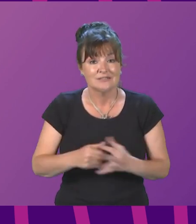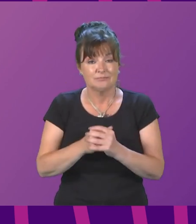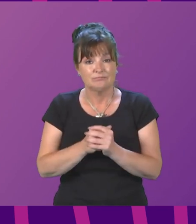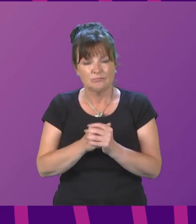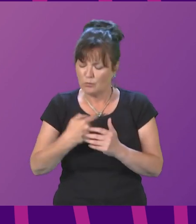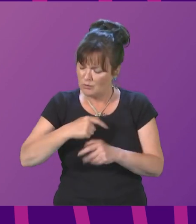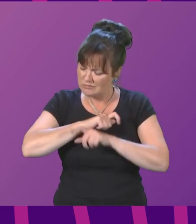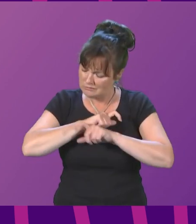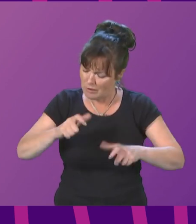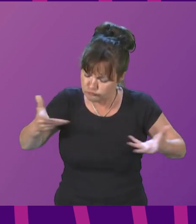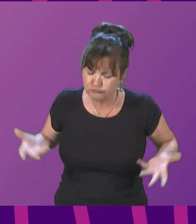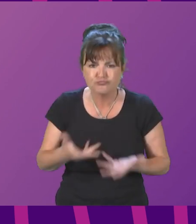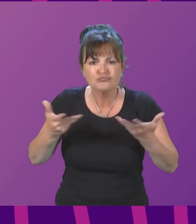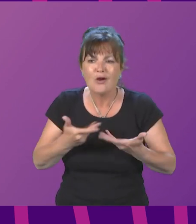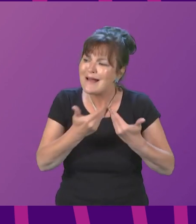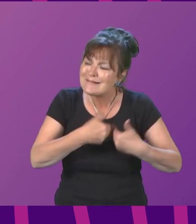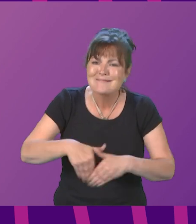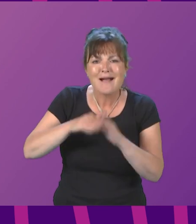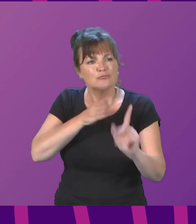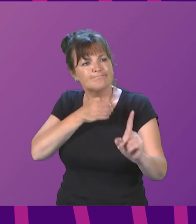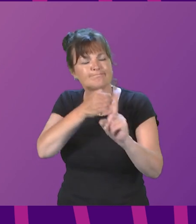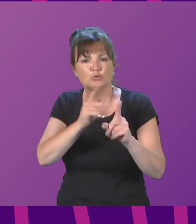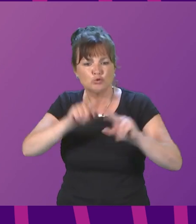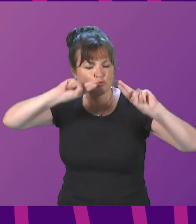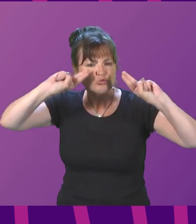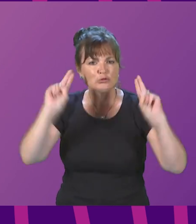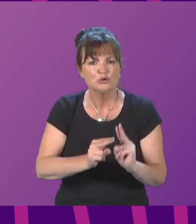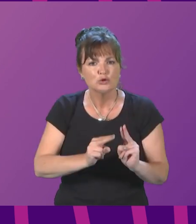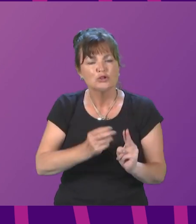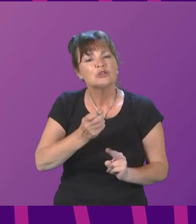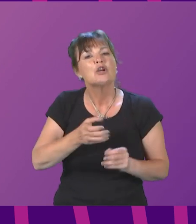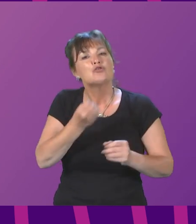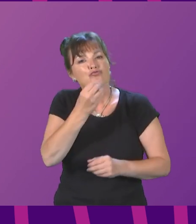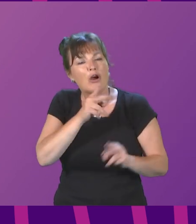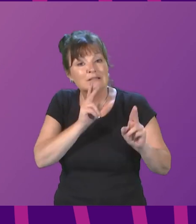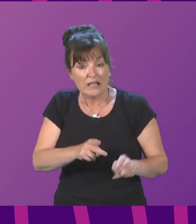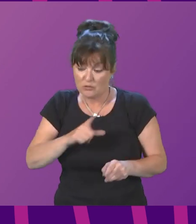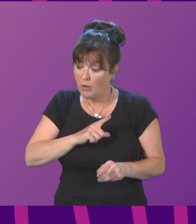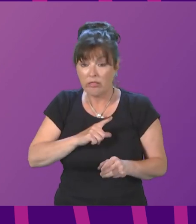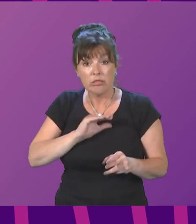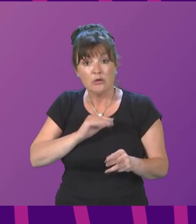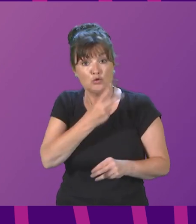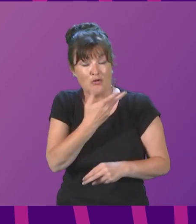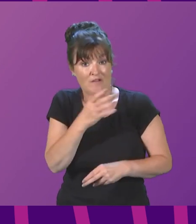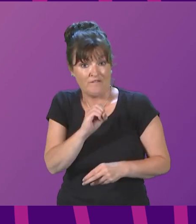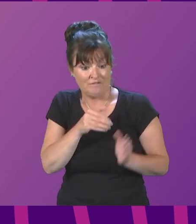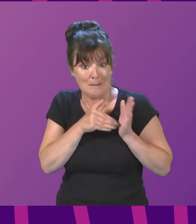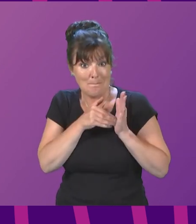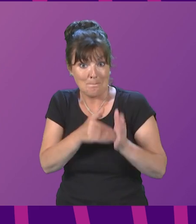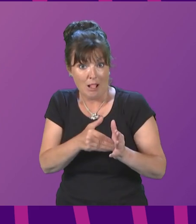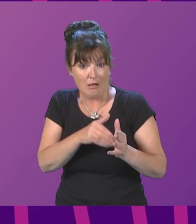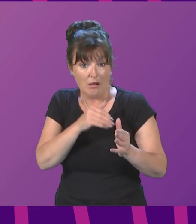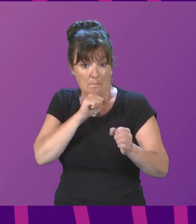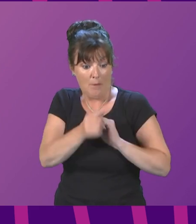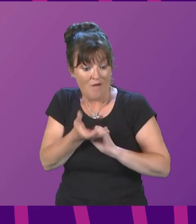our national mission to reduce drug deaths with a total investment of £250 million by the end of this